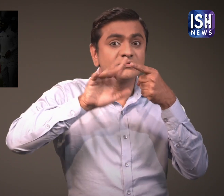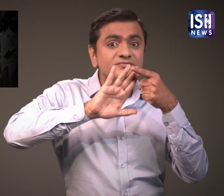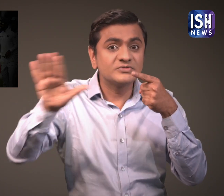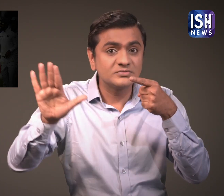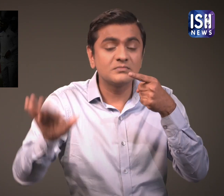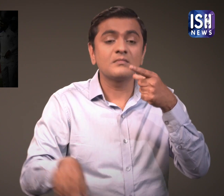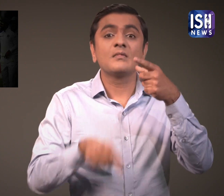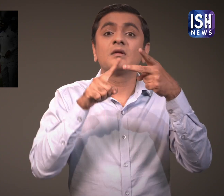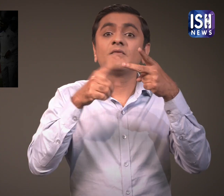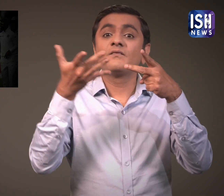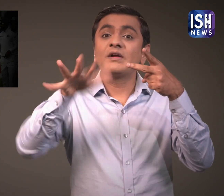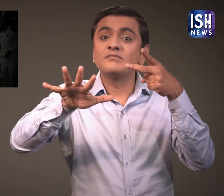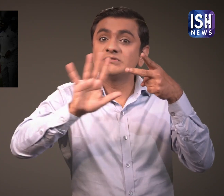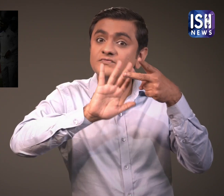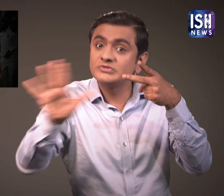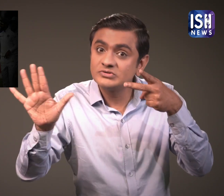can have a 2-test match series.